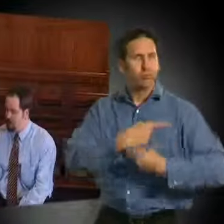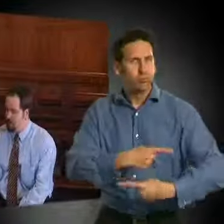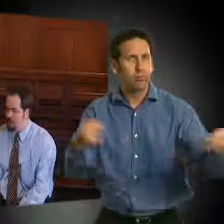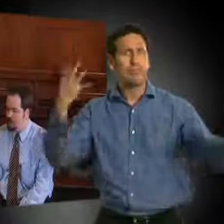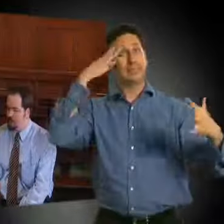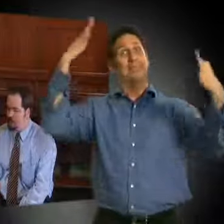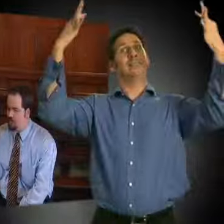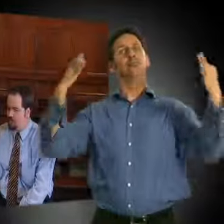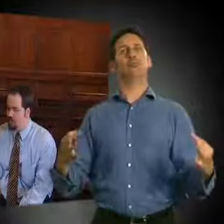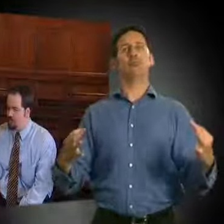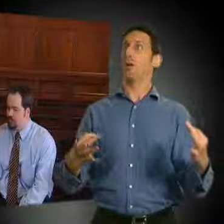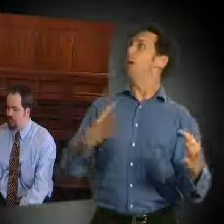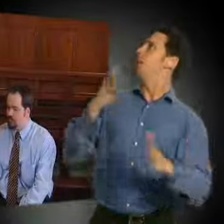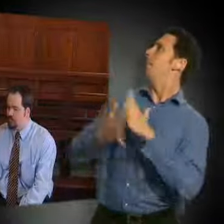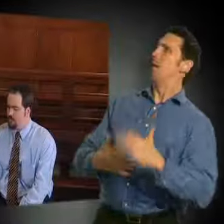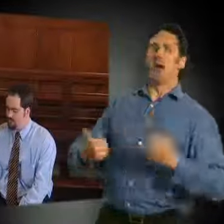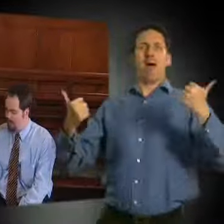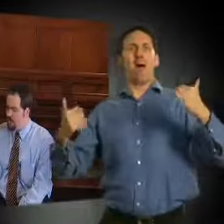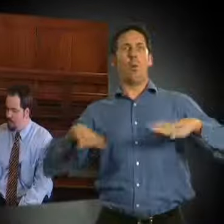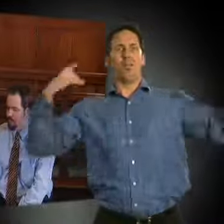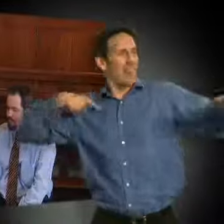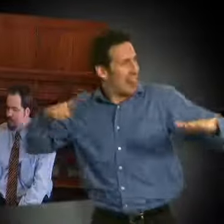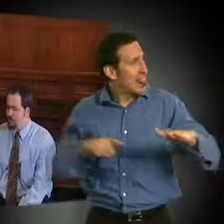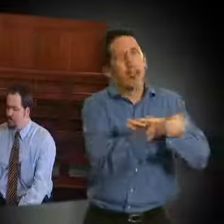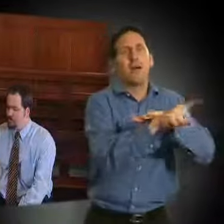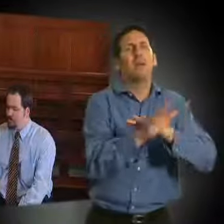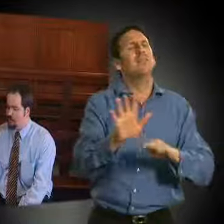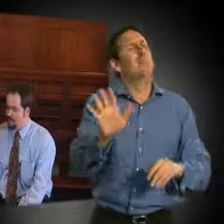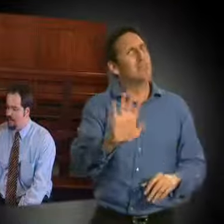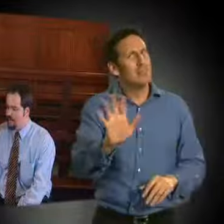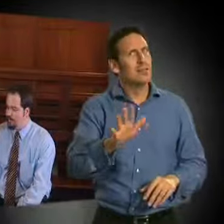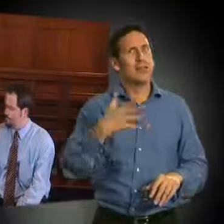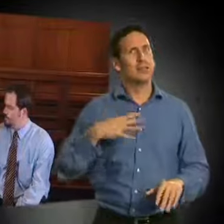Once the magistrate has given her decision, you can leave the courtroom.